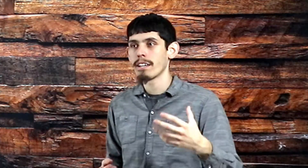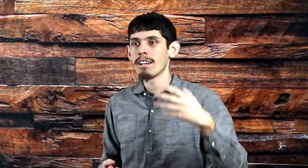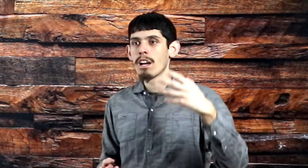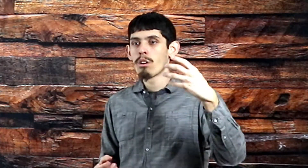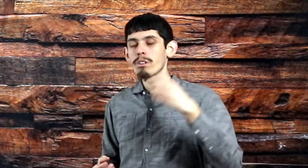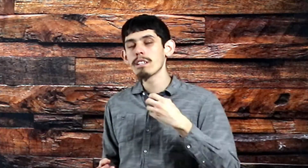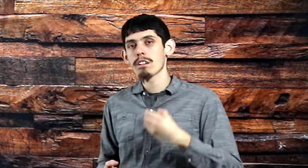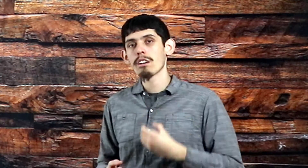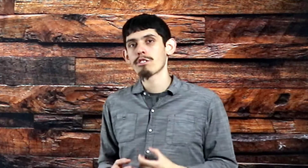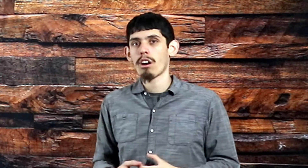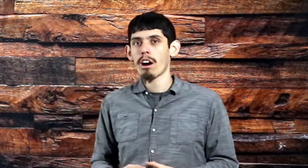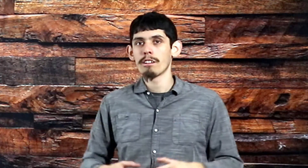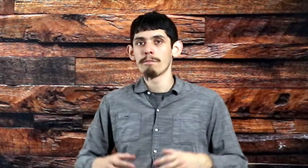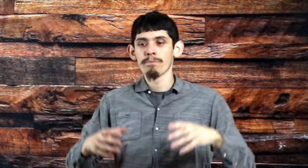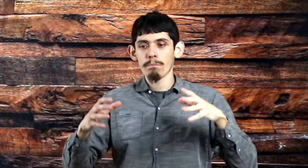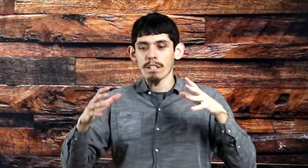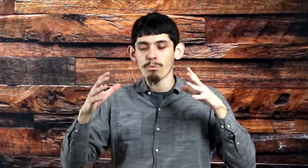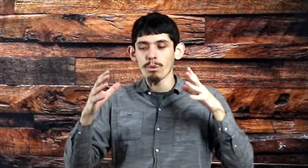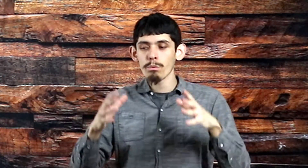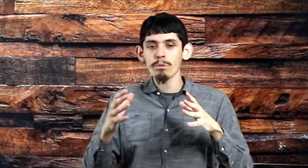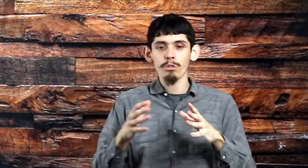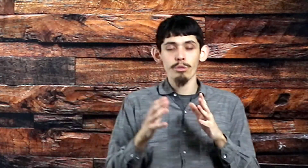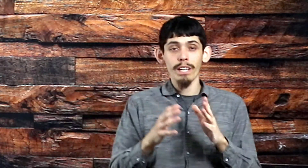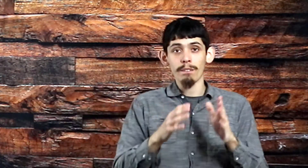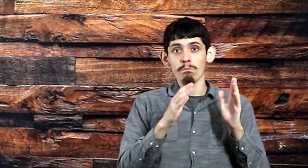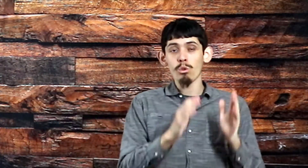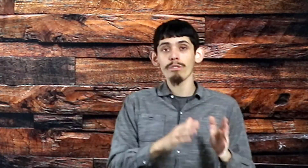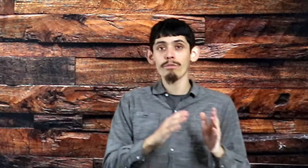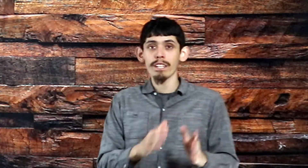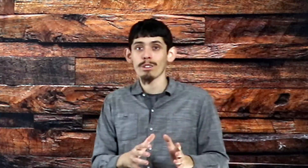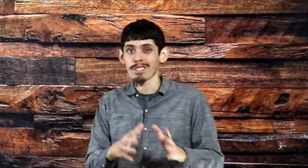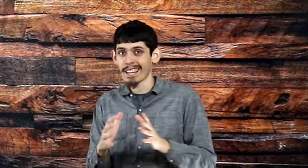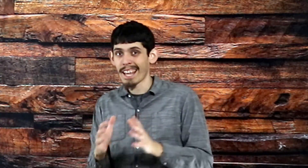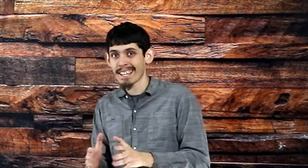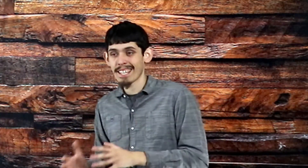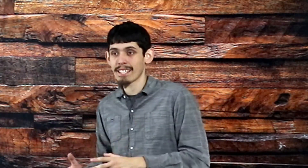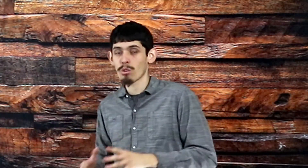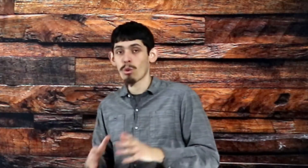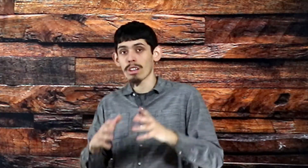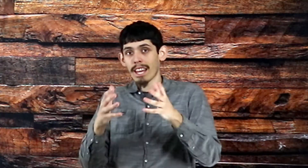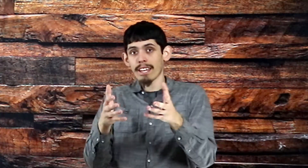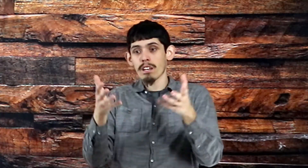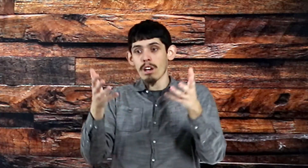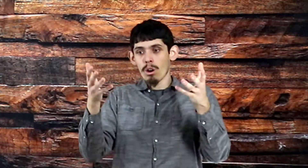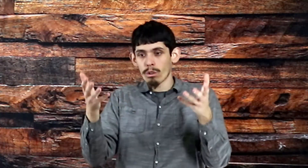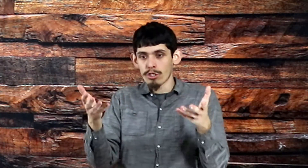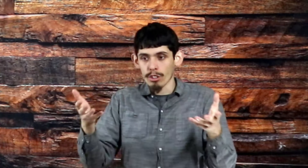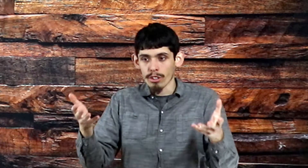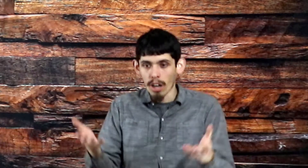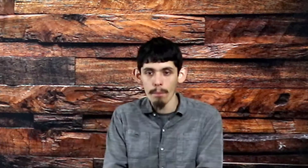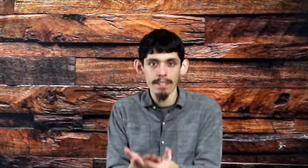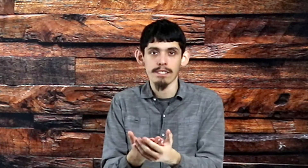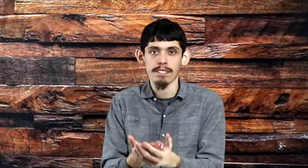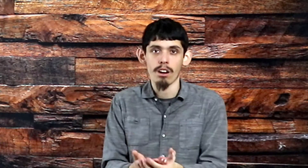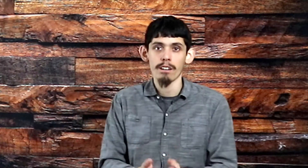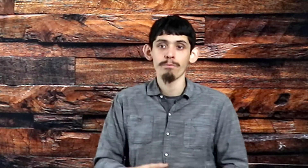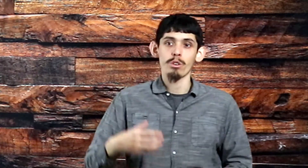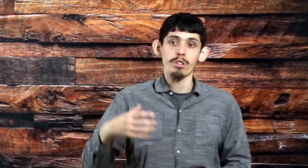really touched your heart because we will create more videos like this or like what your comments are or your